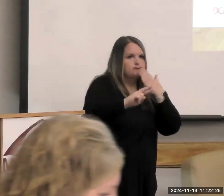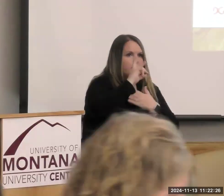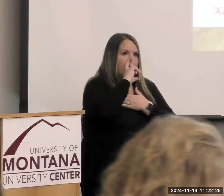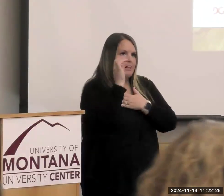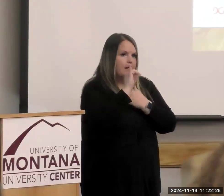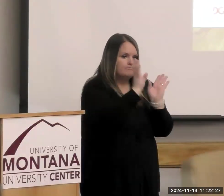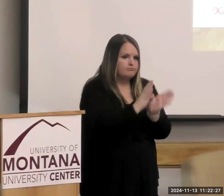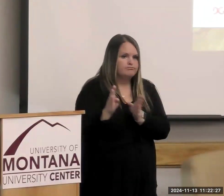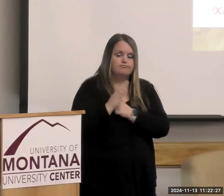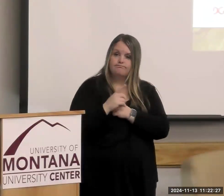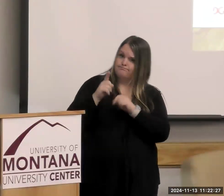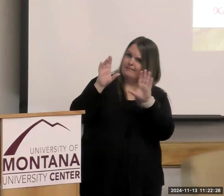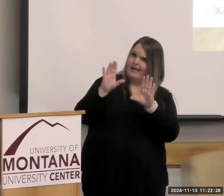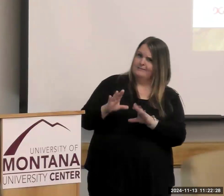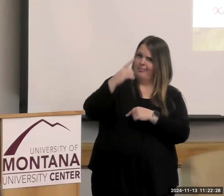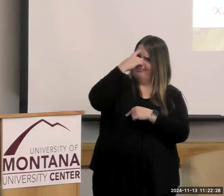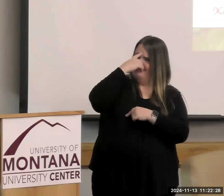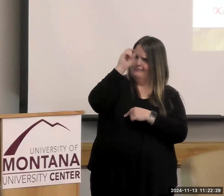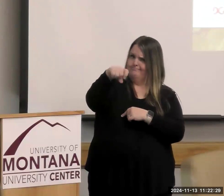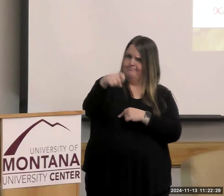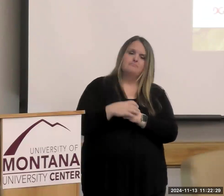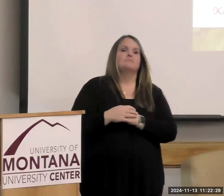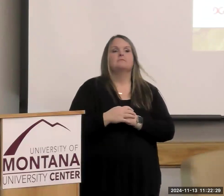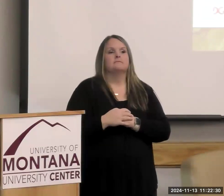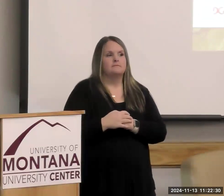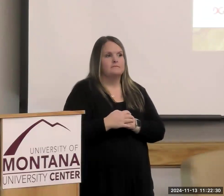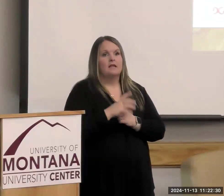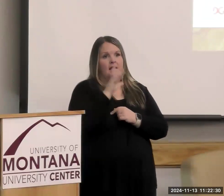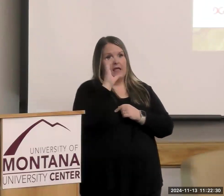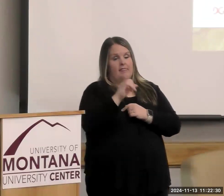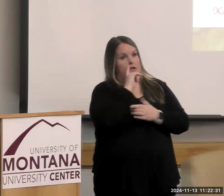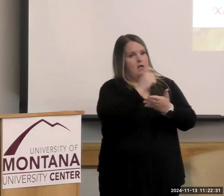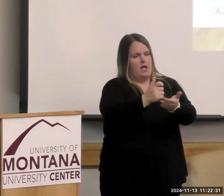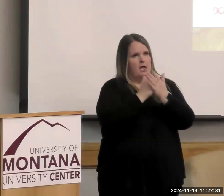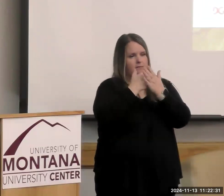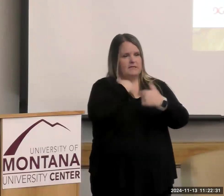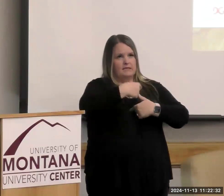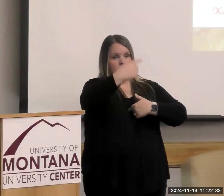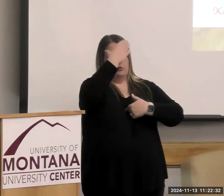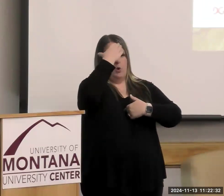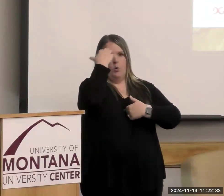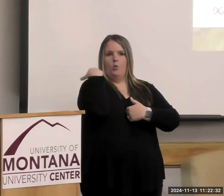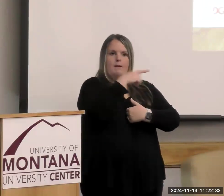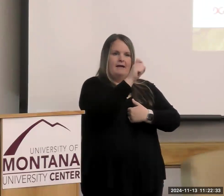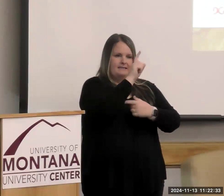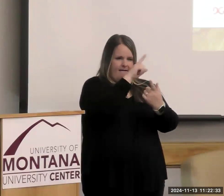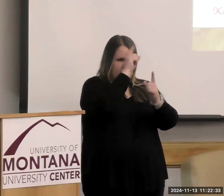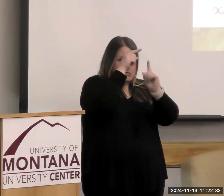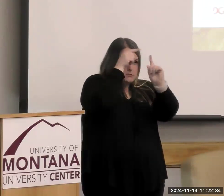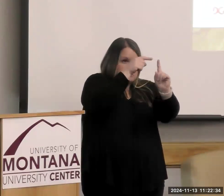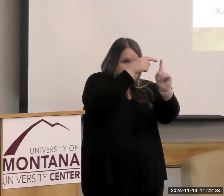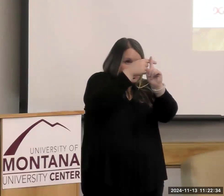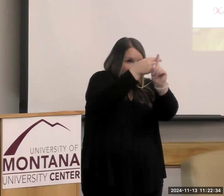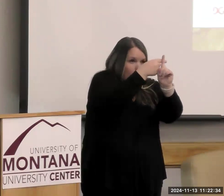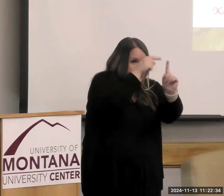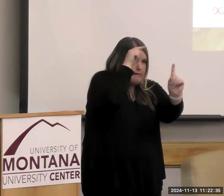thoughts. And this brings into focus the need to have targeted outreach because different